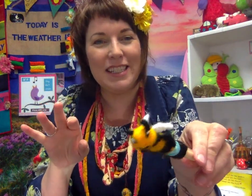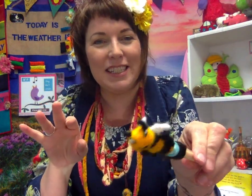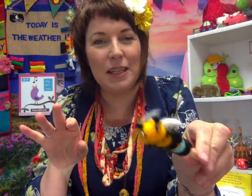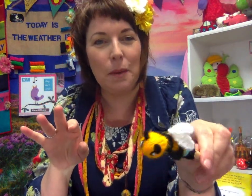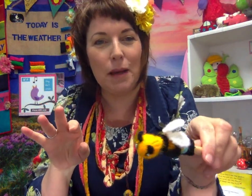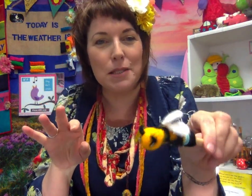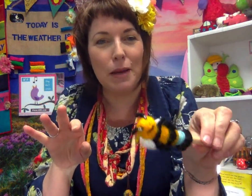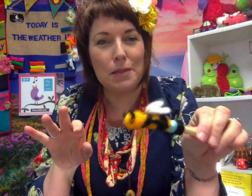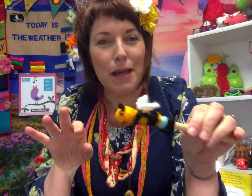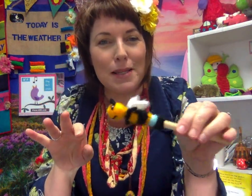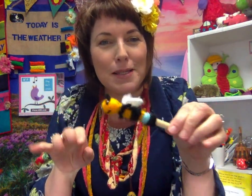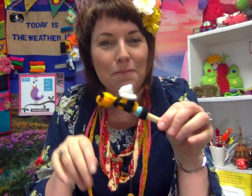buzz, buzz.